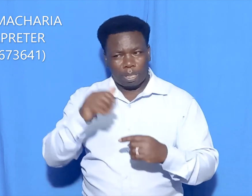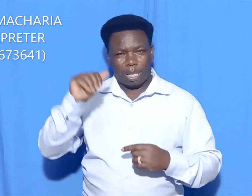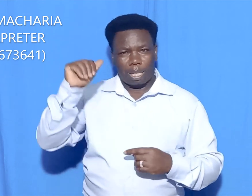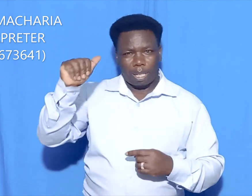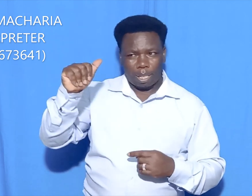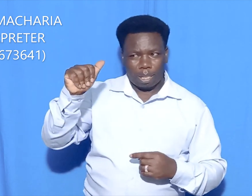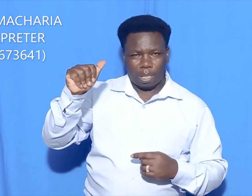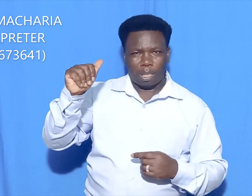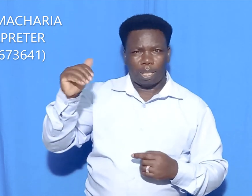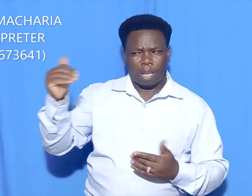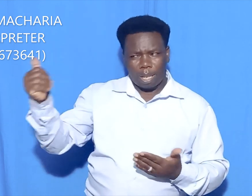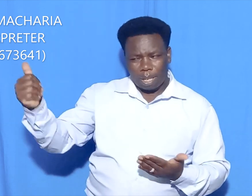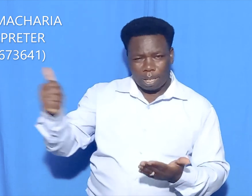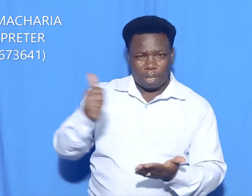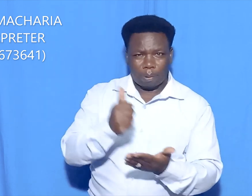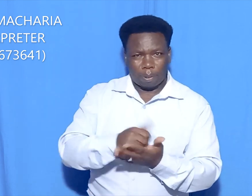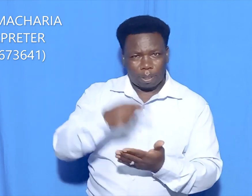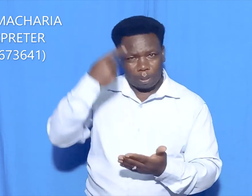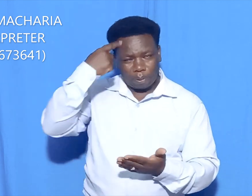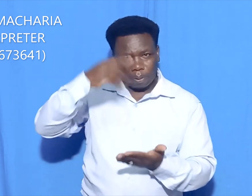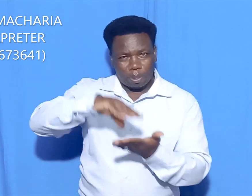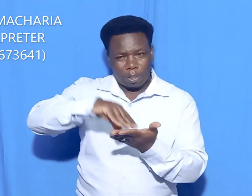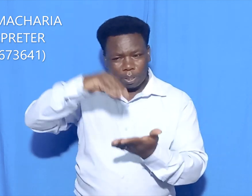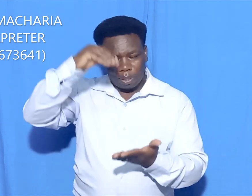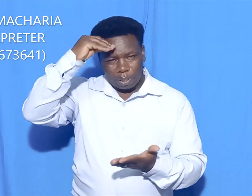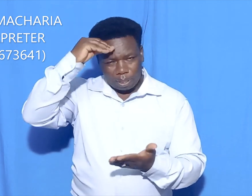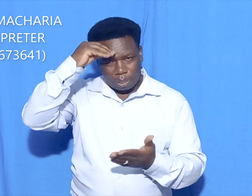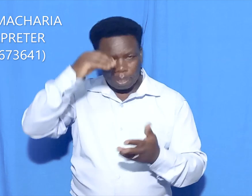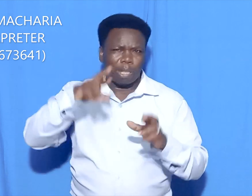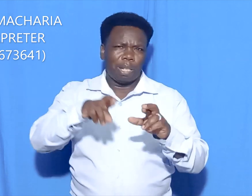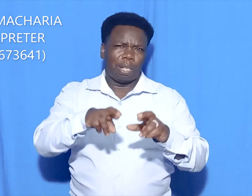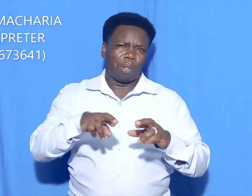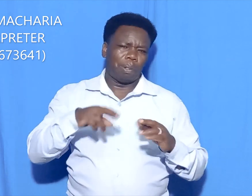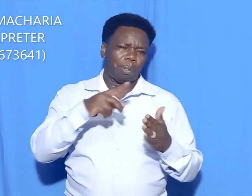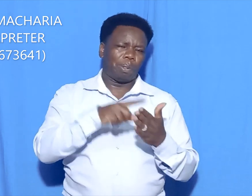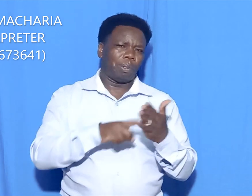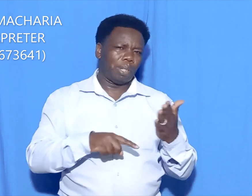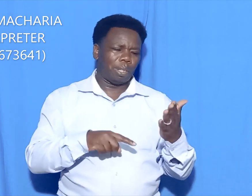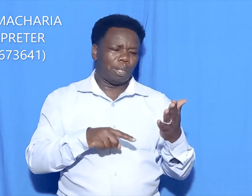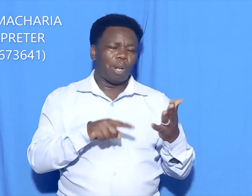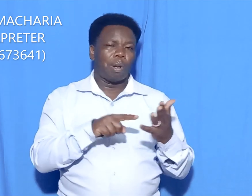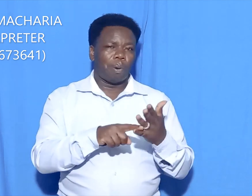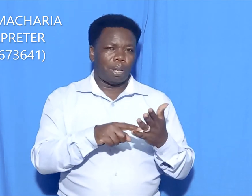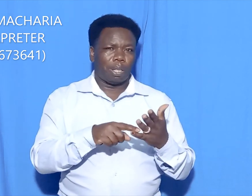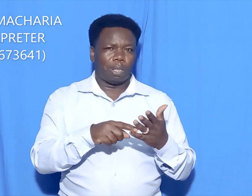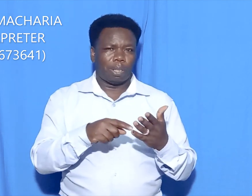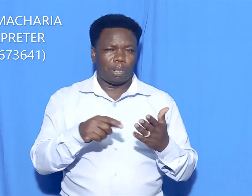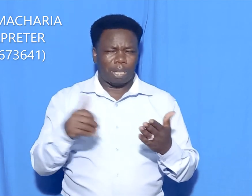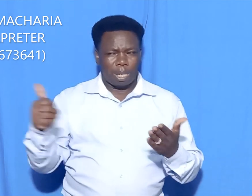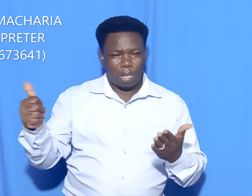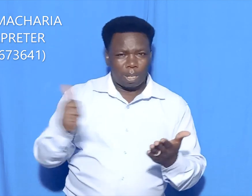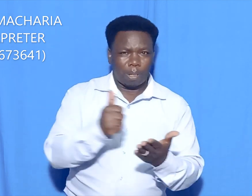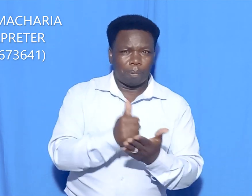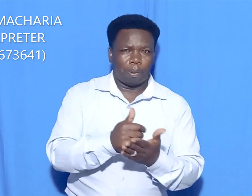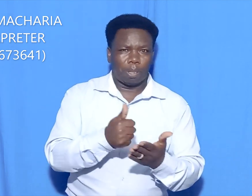The requirements are as follows. The requirements letter and the components of KCP